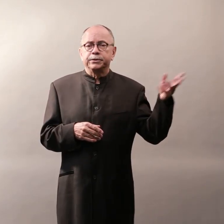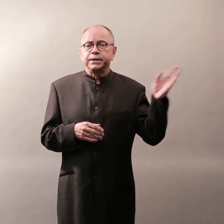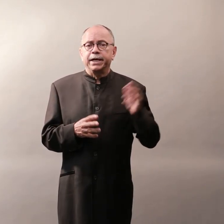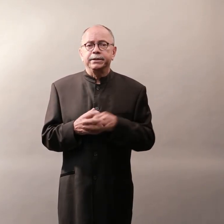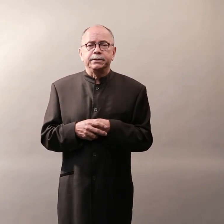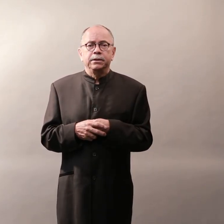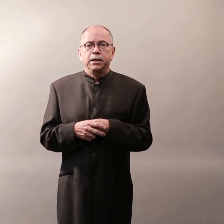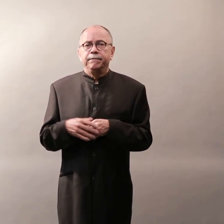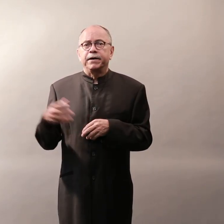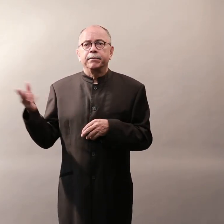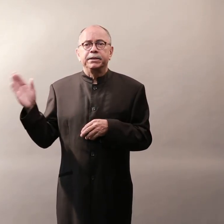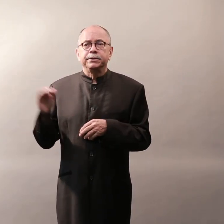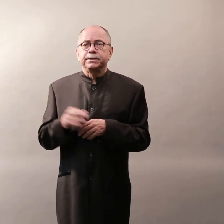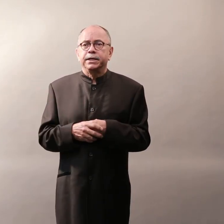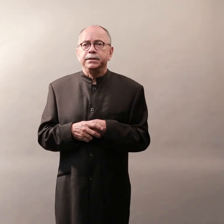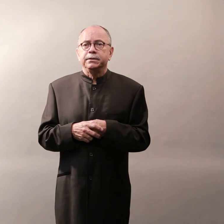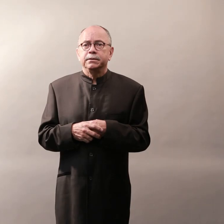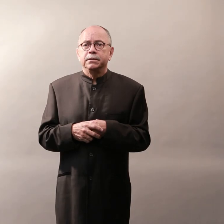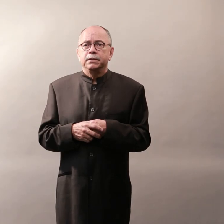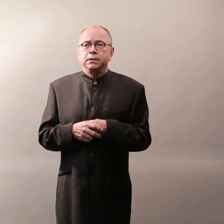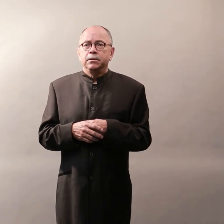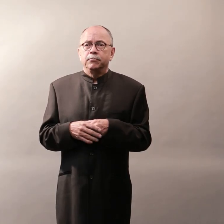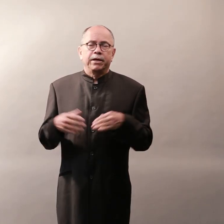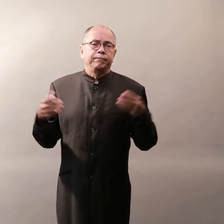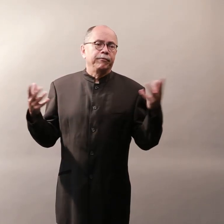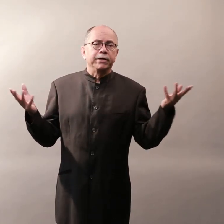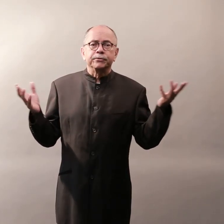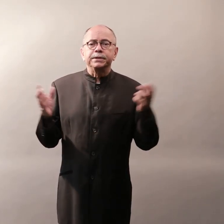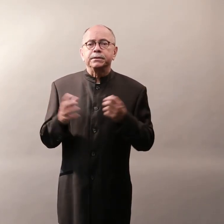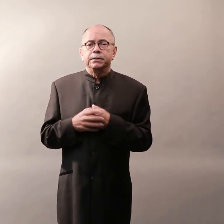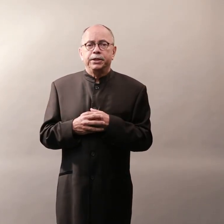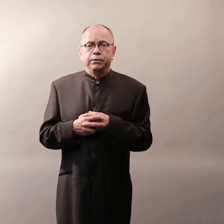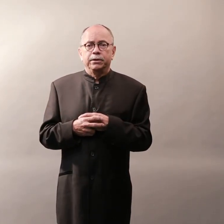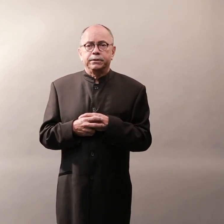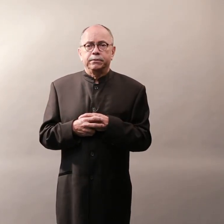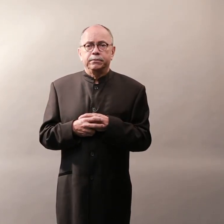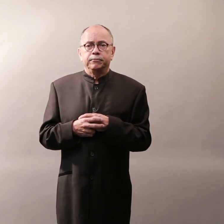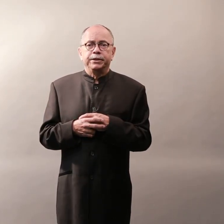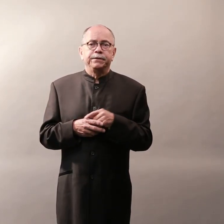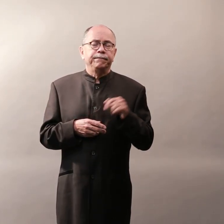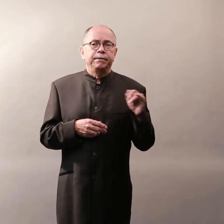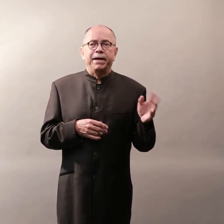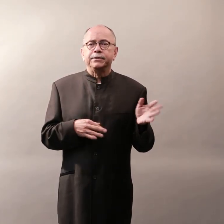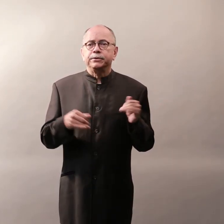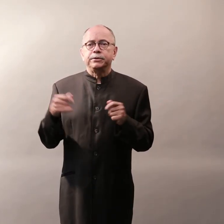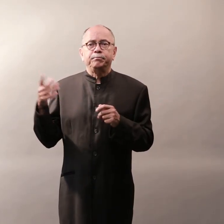Science, Environmental Studies. We have graduates here also, ranging from the Masters to